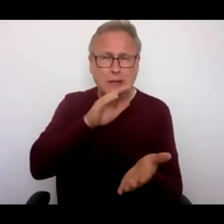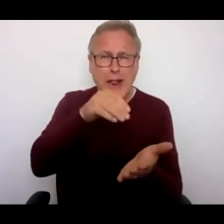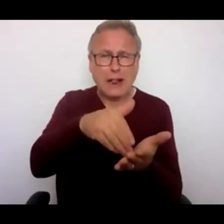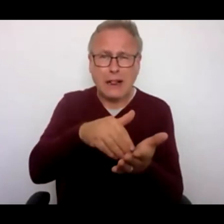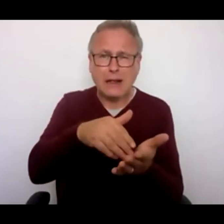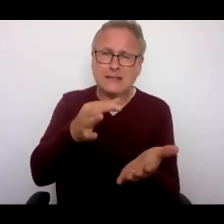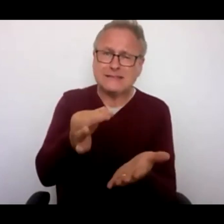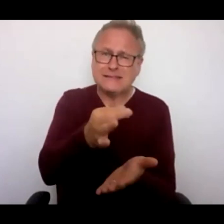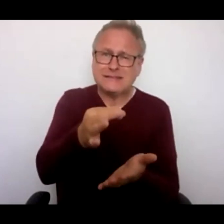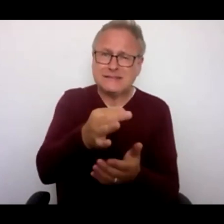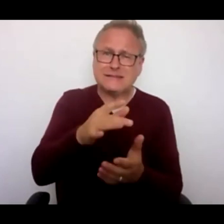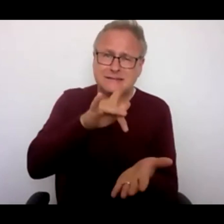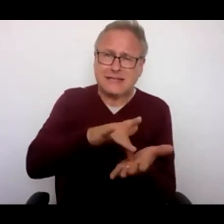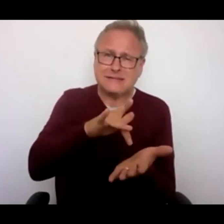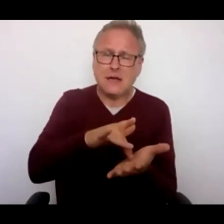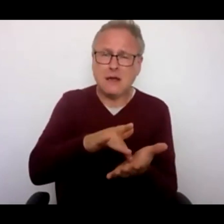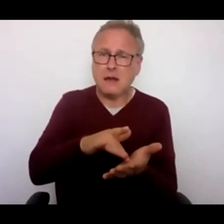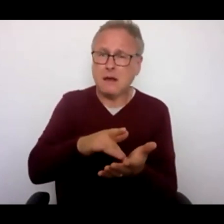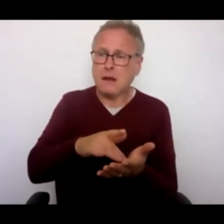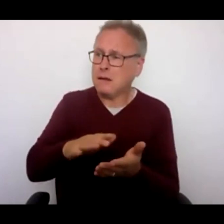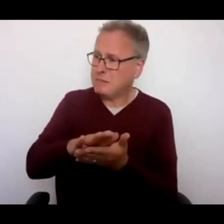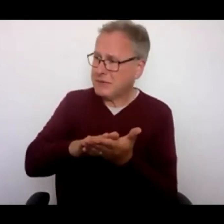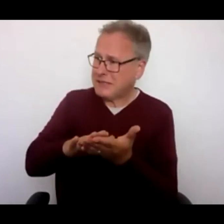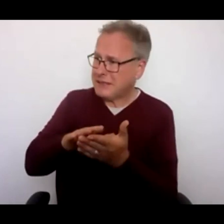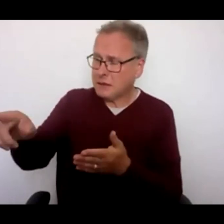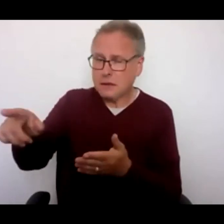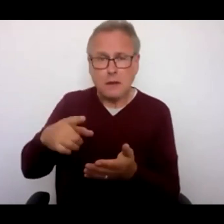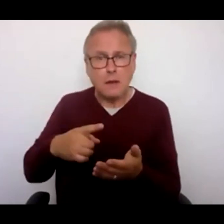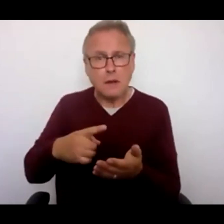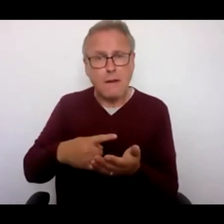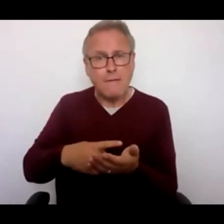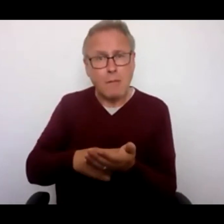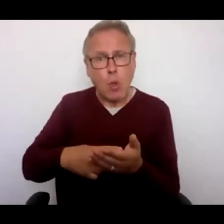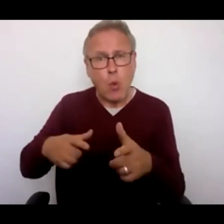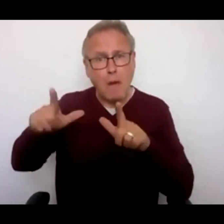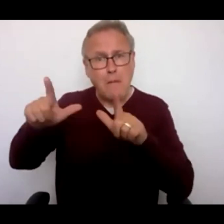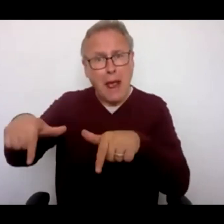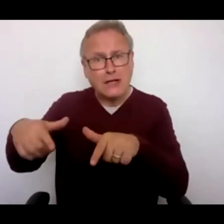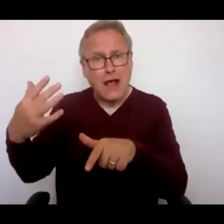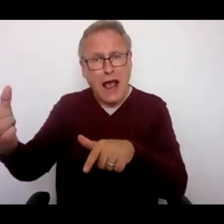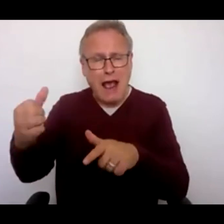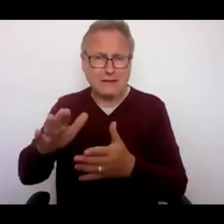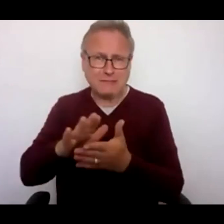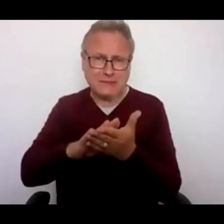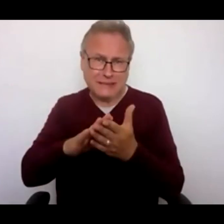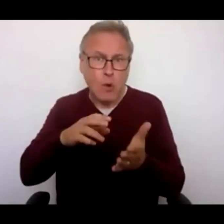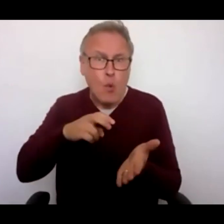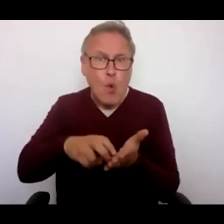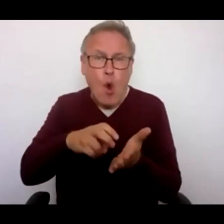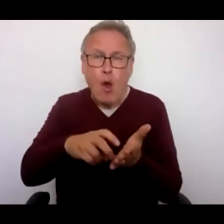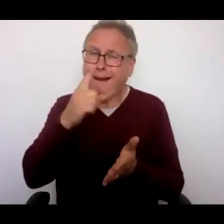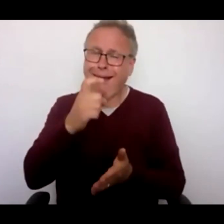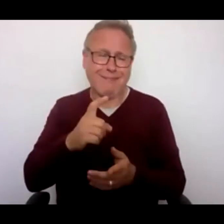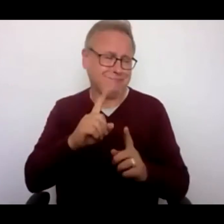People with a blue badge can't always walk more than 50 metres, or it would cause them a lot of pain to do it.